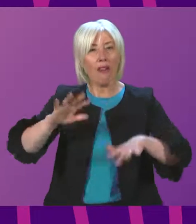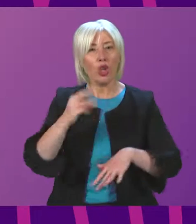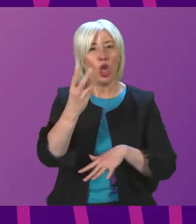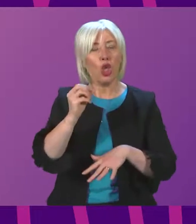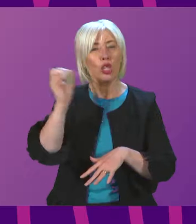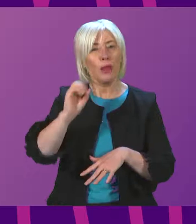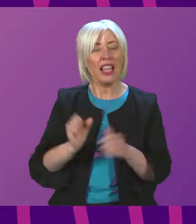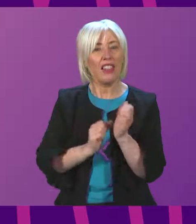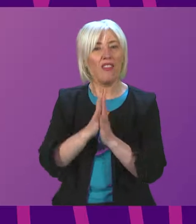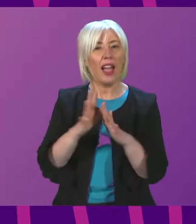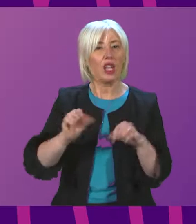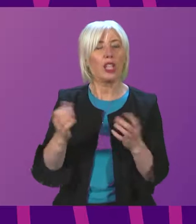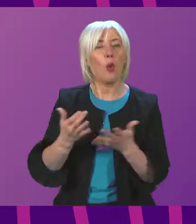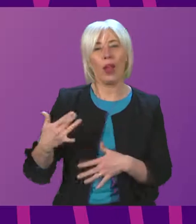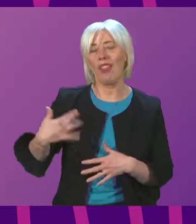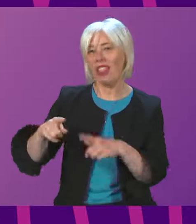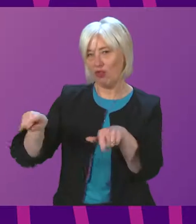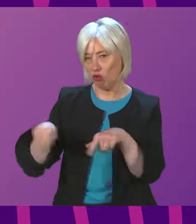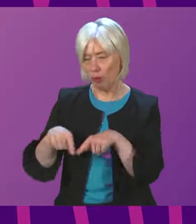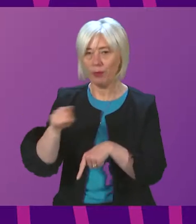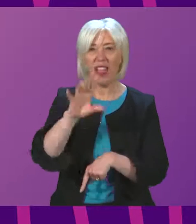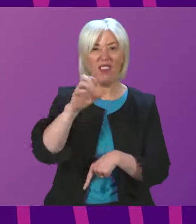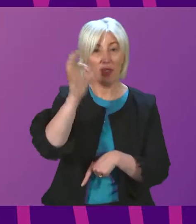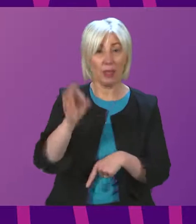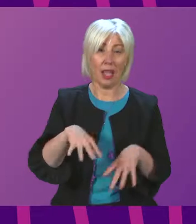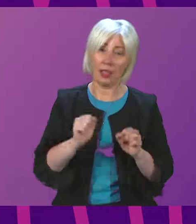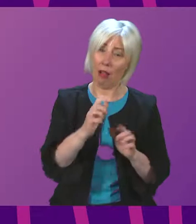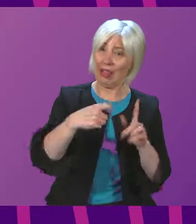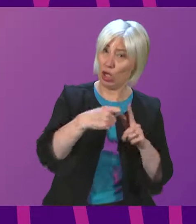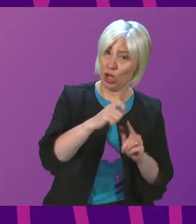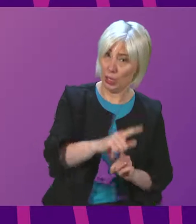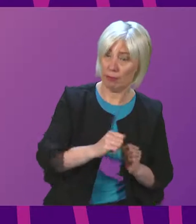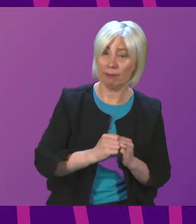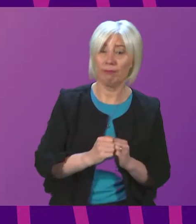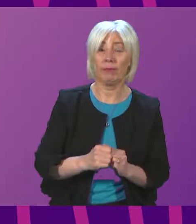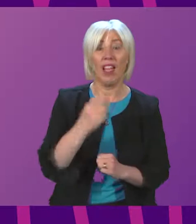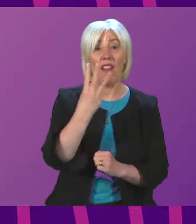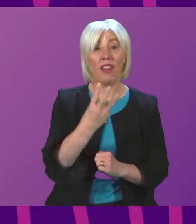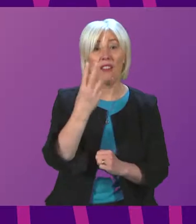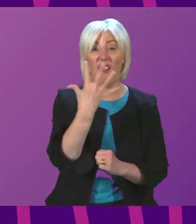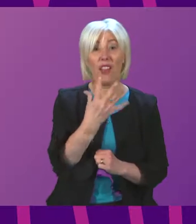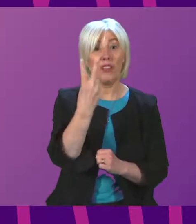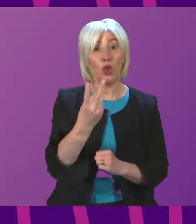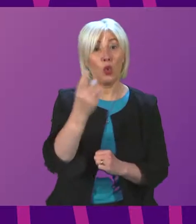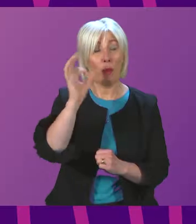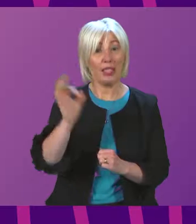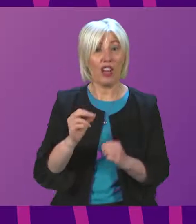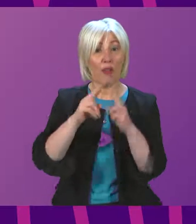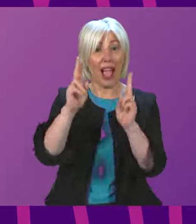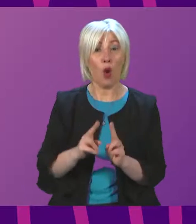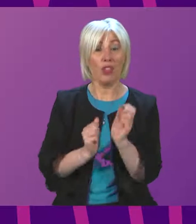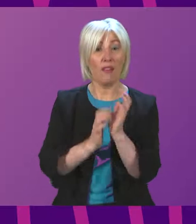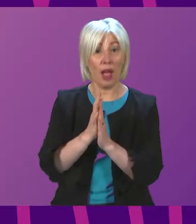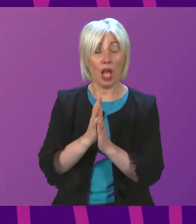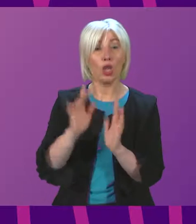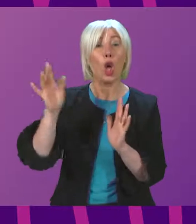% of fires started in the living room and 15% in the kitchen. In 52% of domestic fire incidents, a smoke alarm